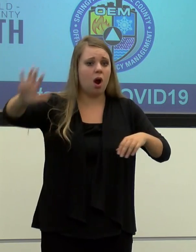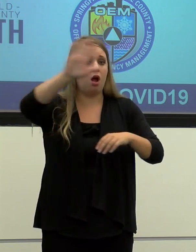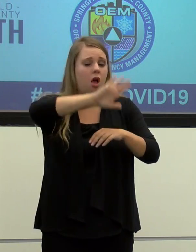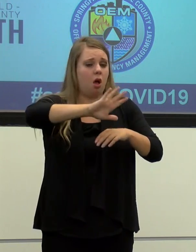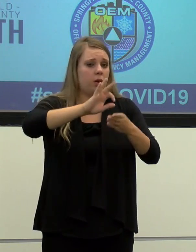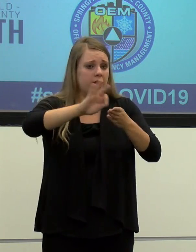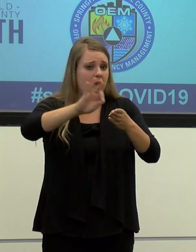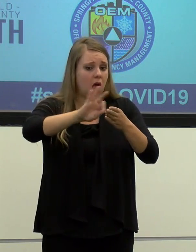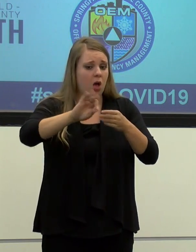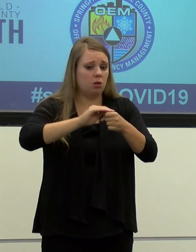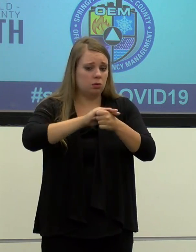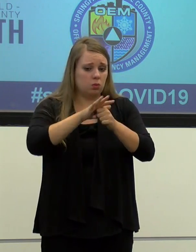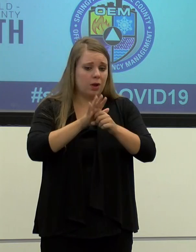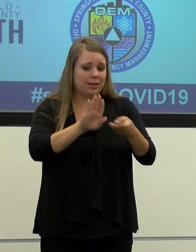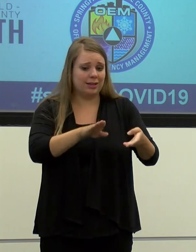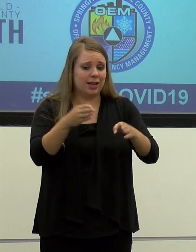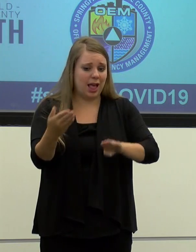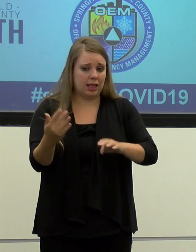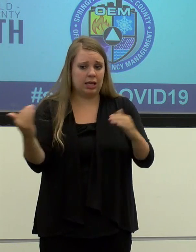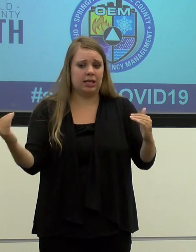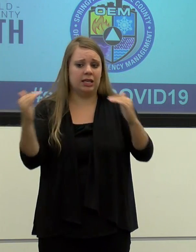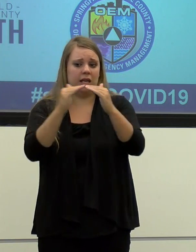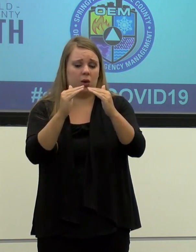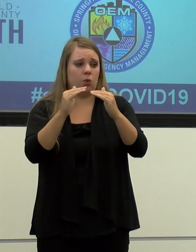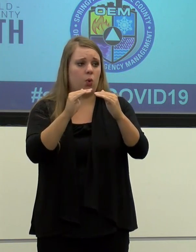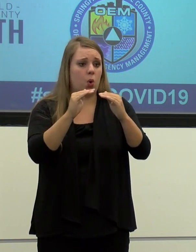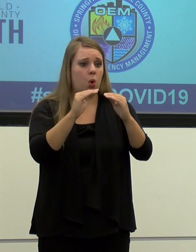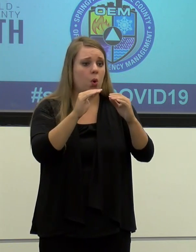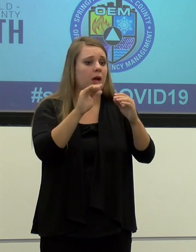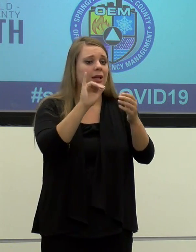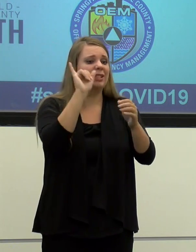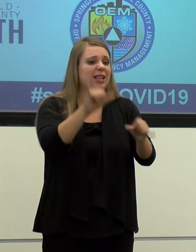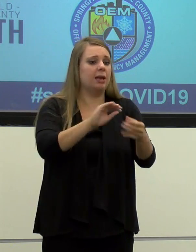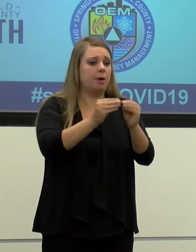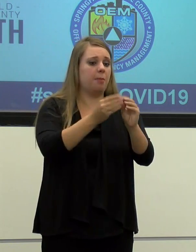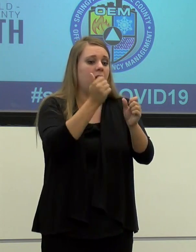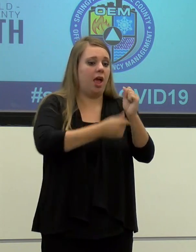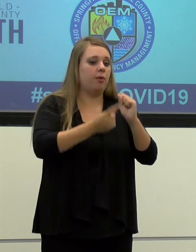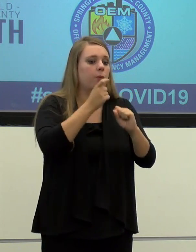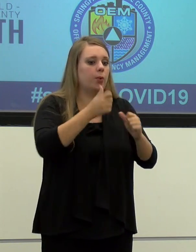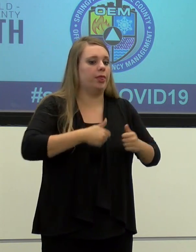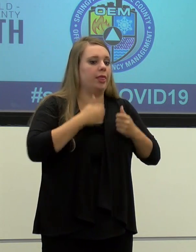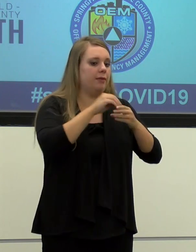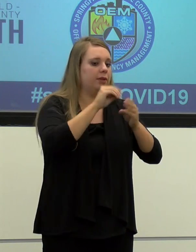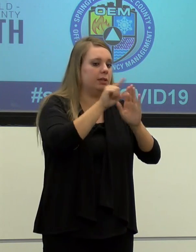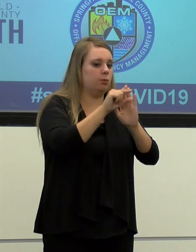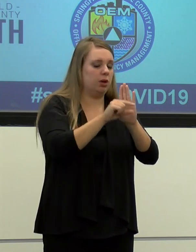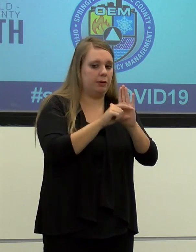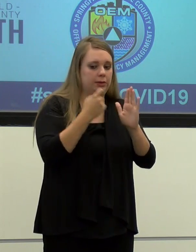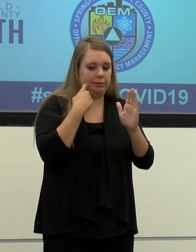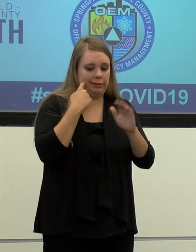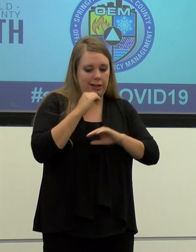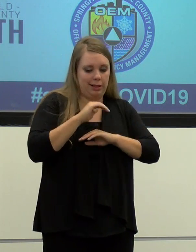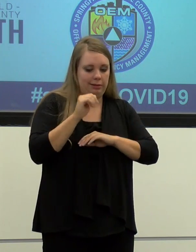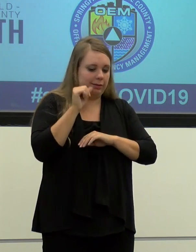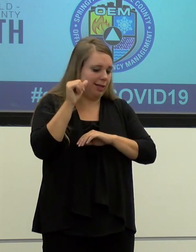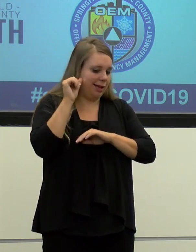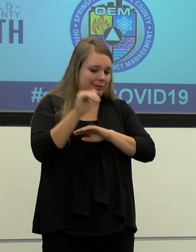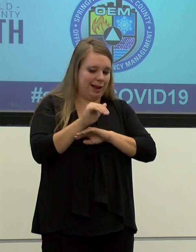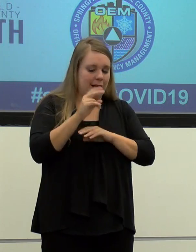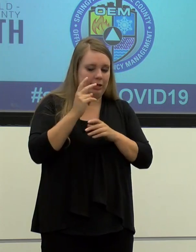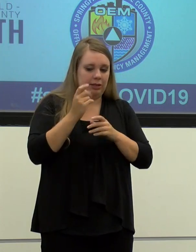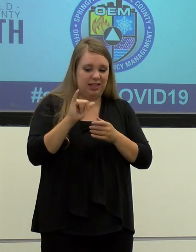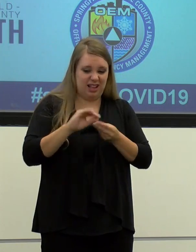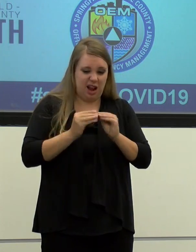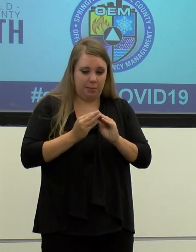deaths likely equaled the population of everyone living in Springfield sometime over last night. Clay, any reflection